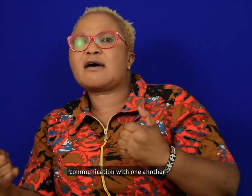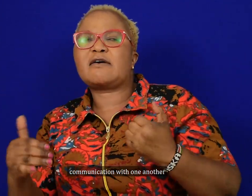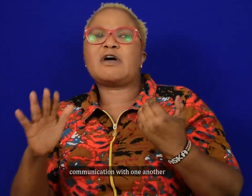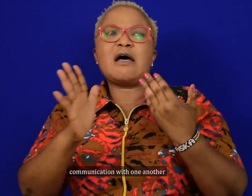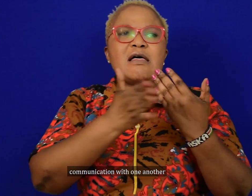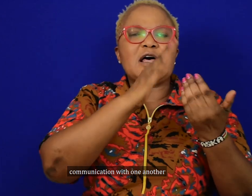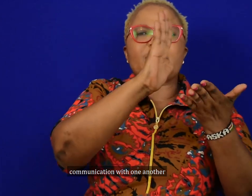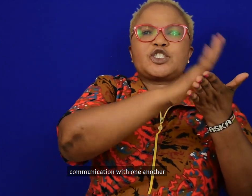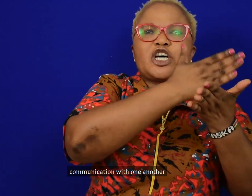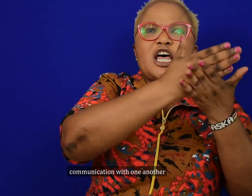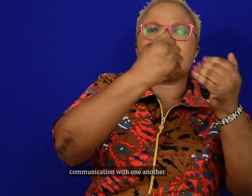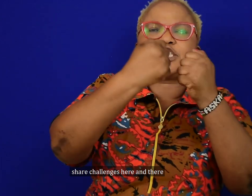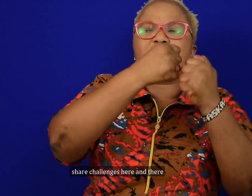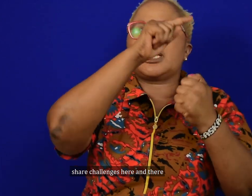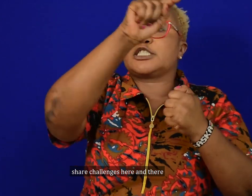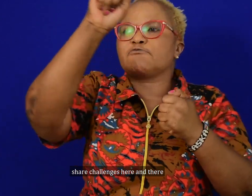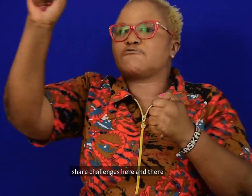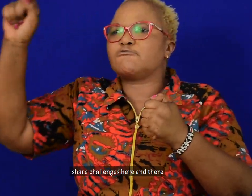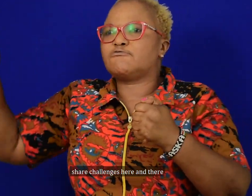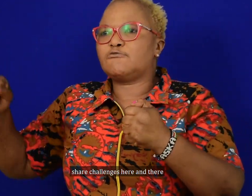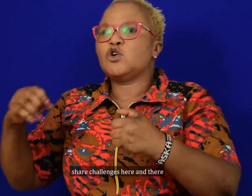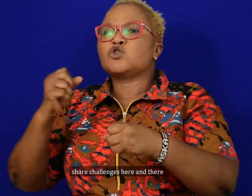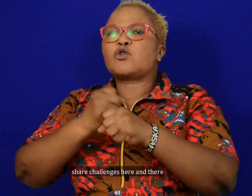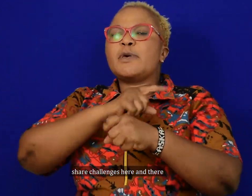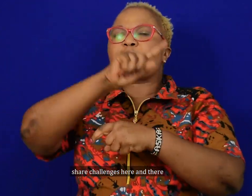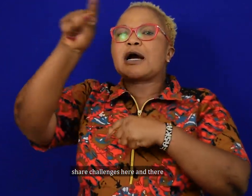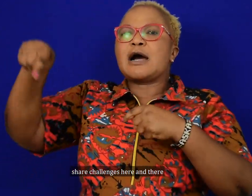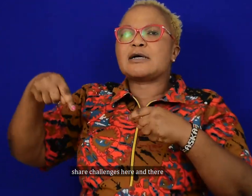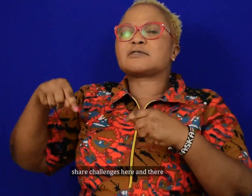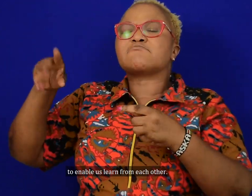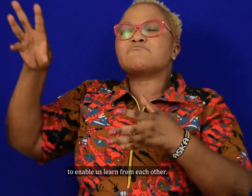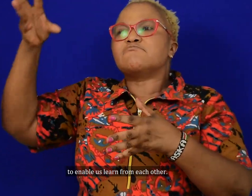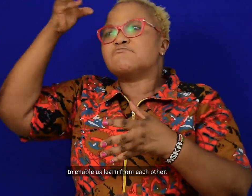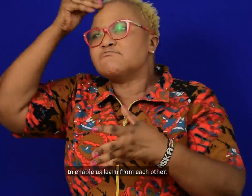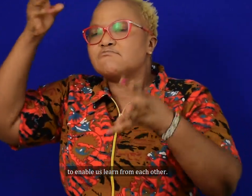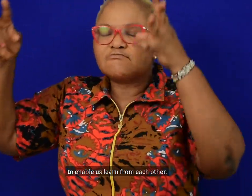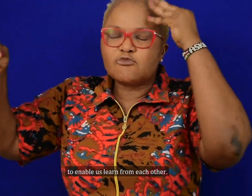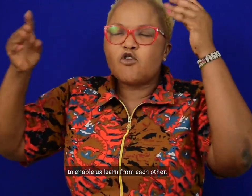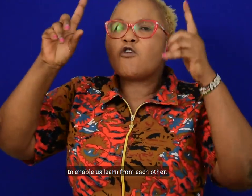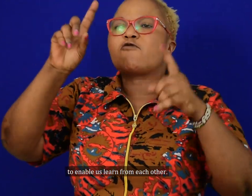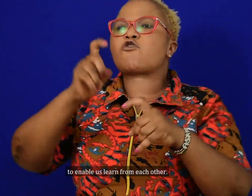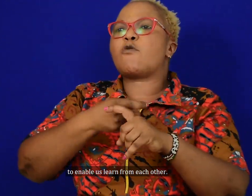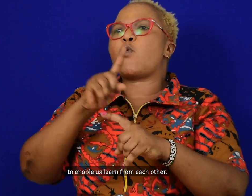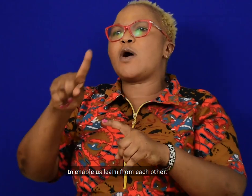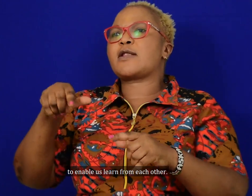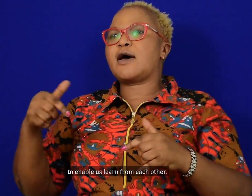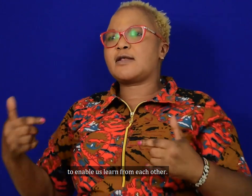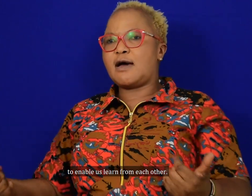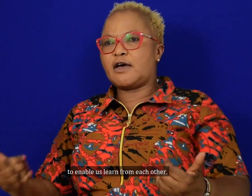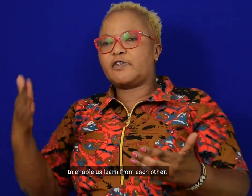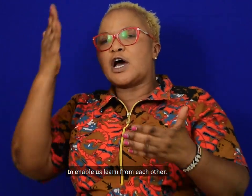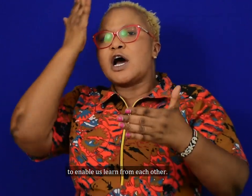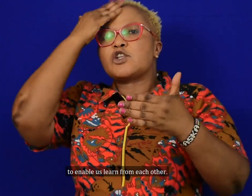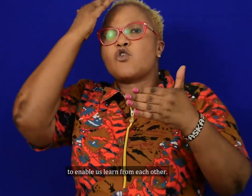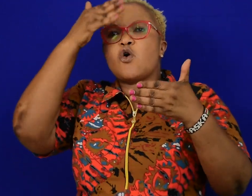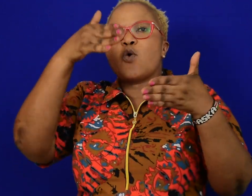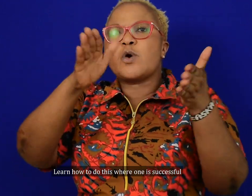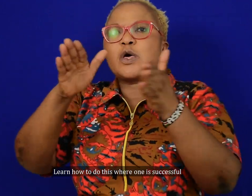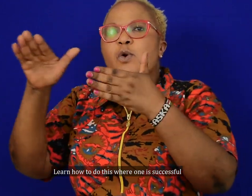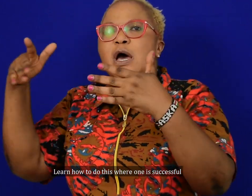with one another, share challenges here and there, to enable us to learn from each other. Learn